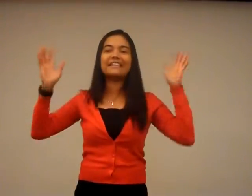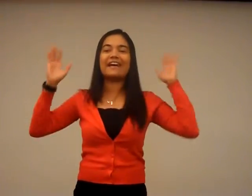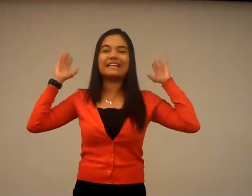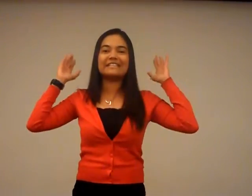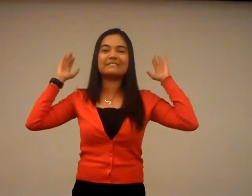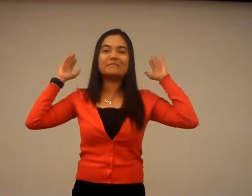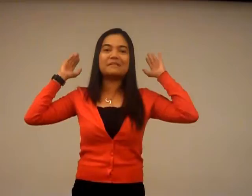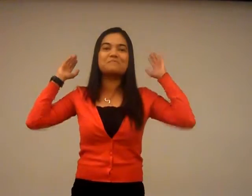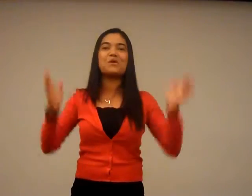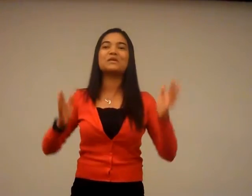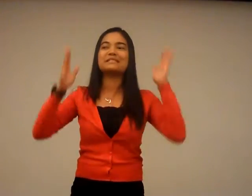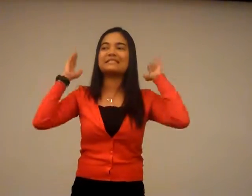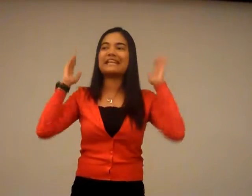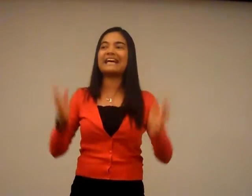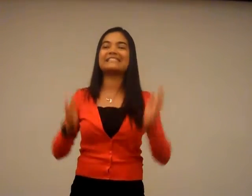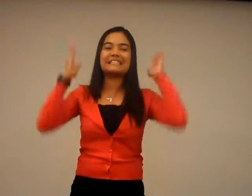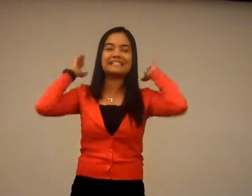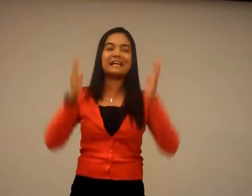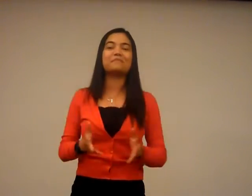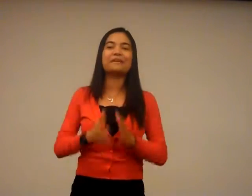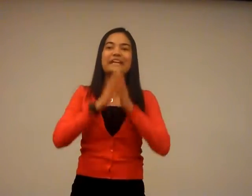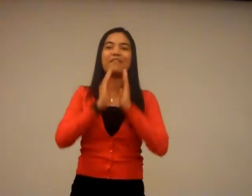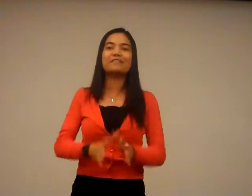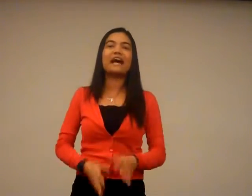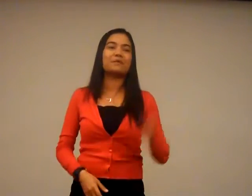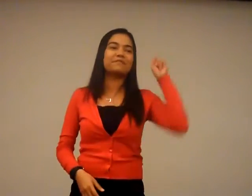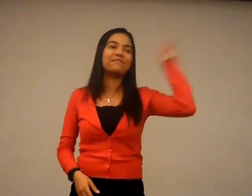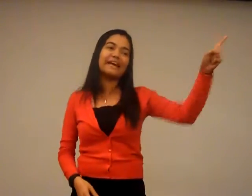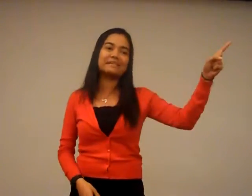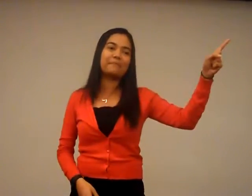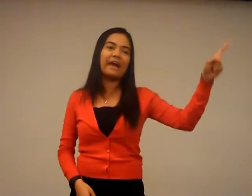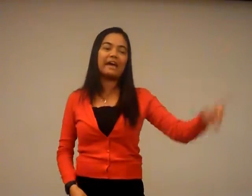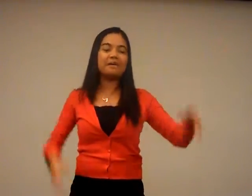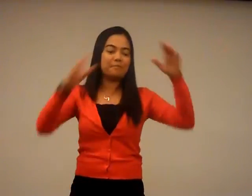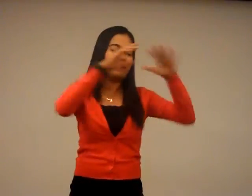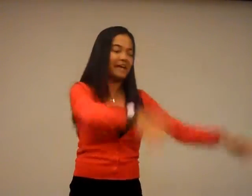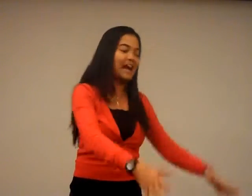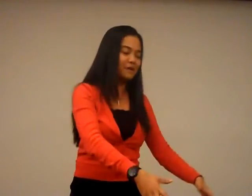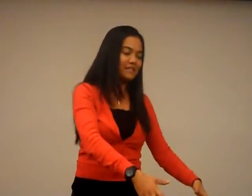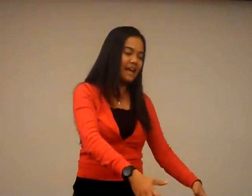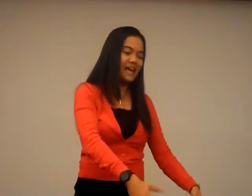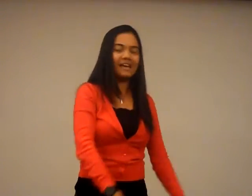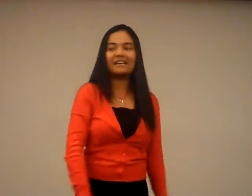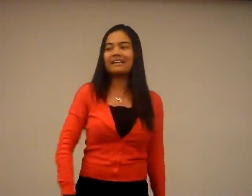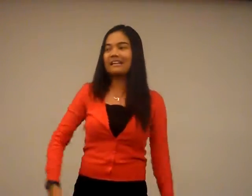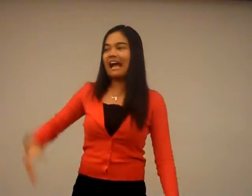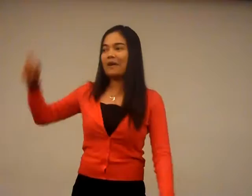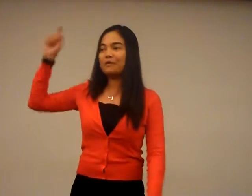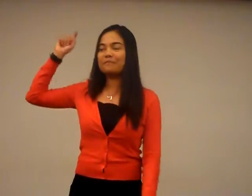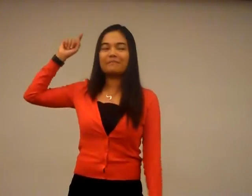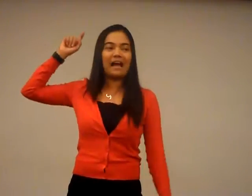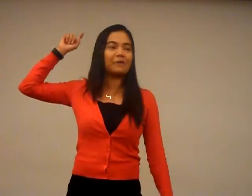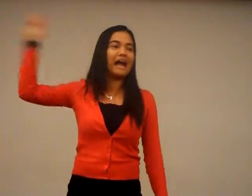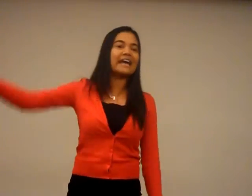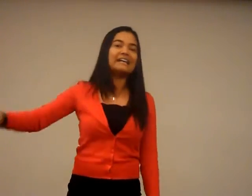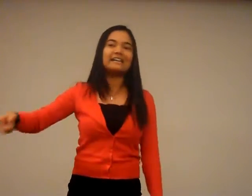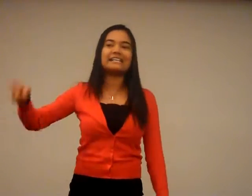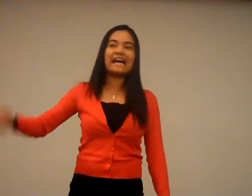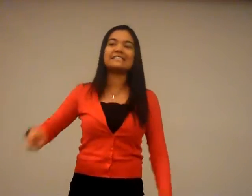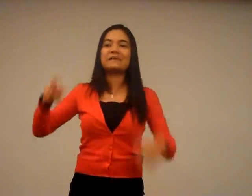there is the most nicest salmon ever. I would fight the bear, make a house there. I would hire a nice